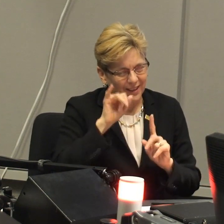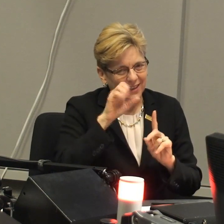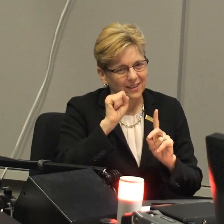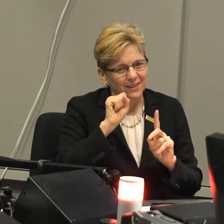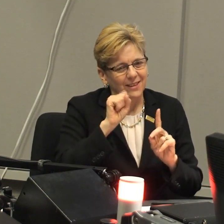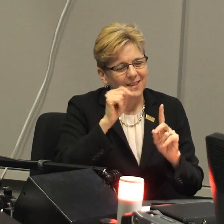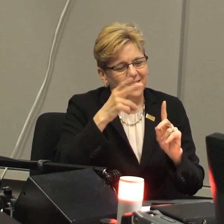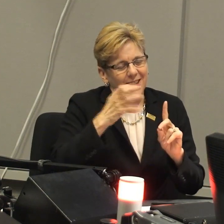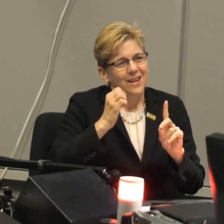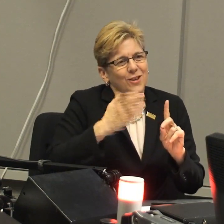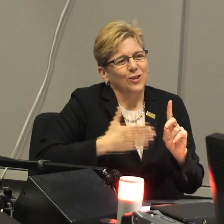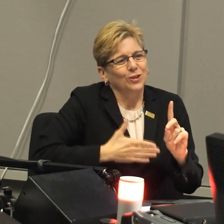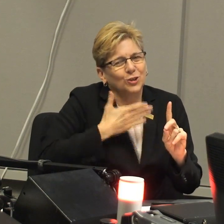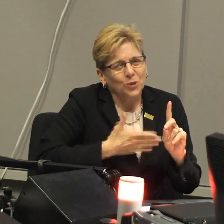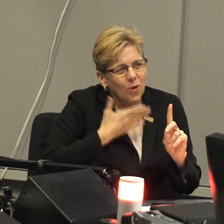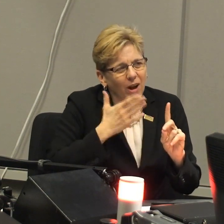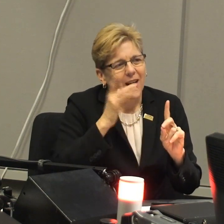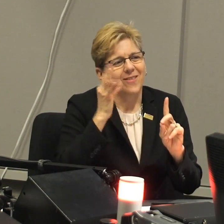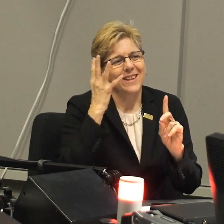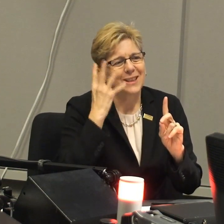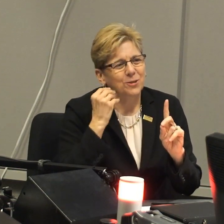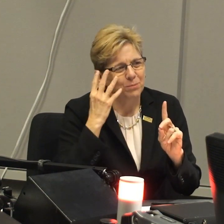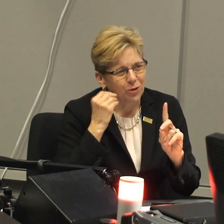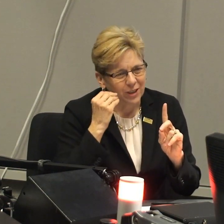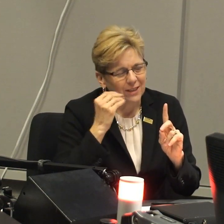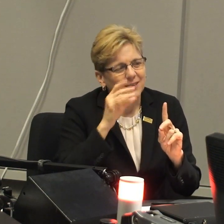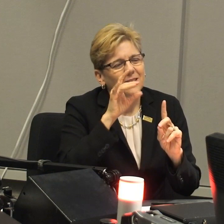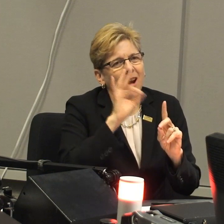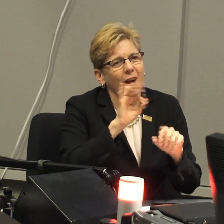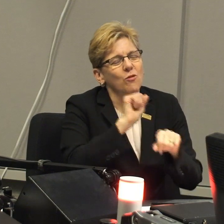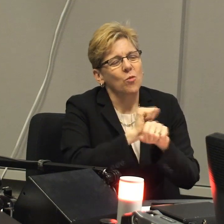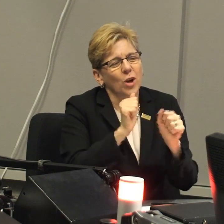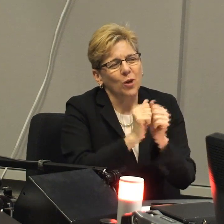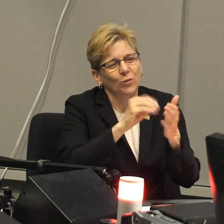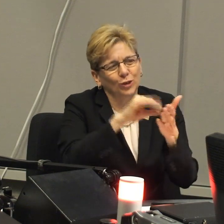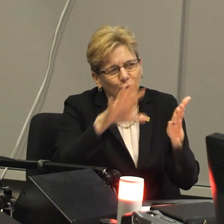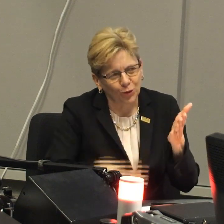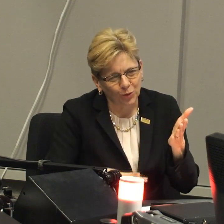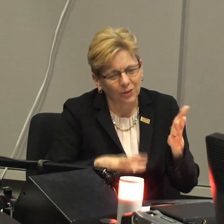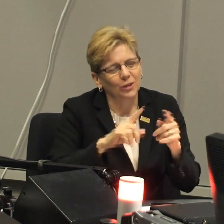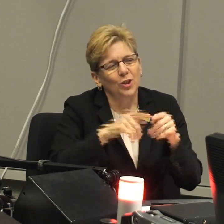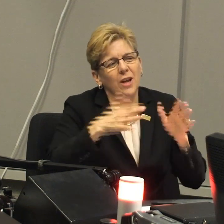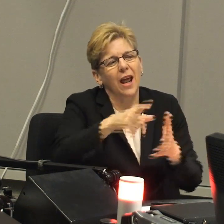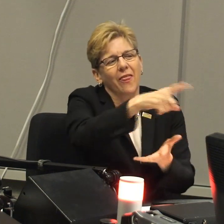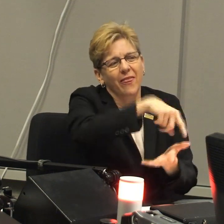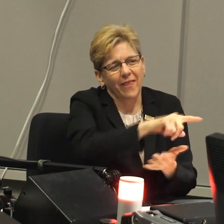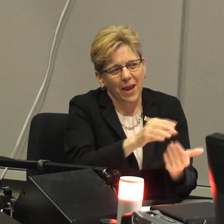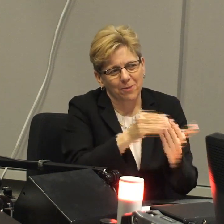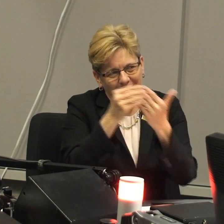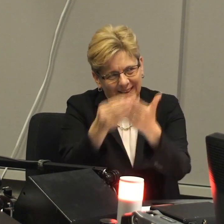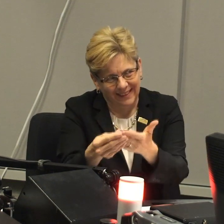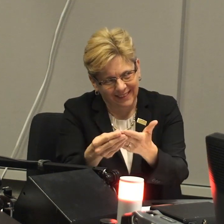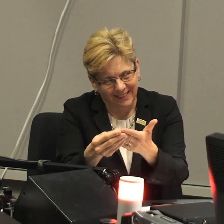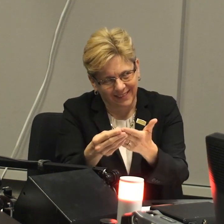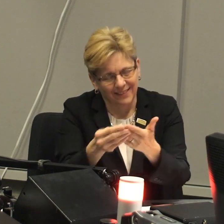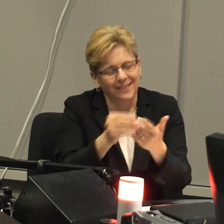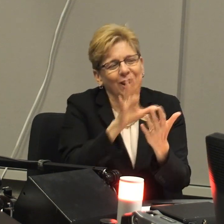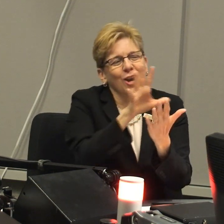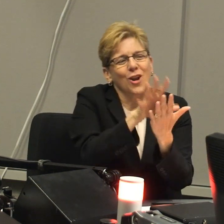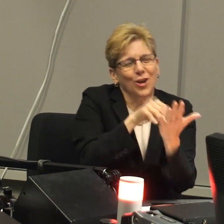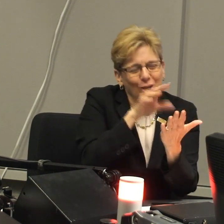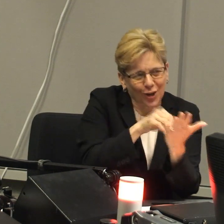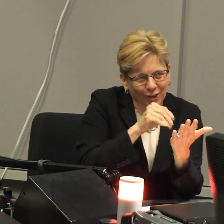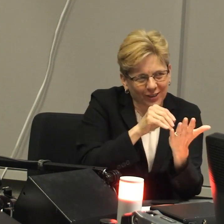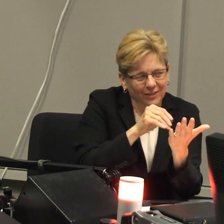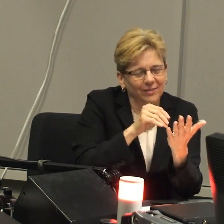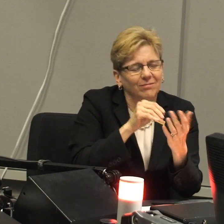that, and this is for me personally, is just the joy of the experience of working with students and really letting